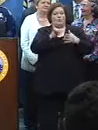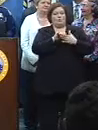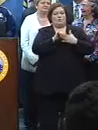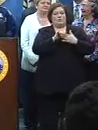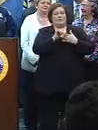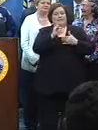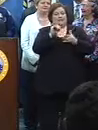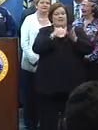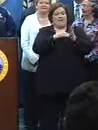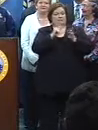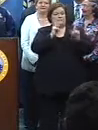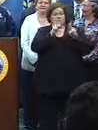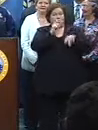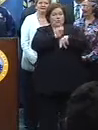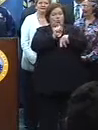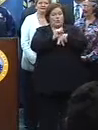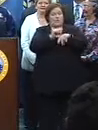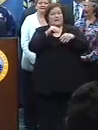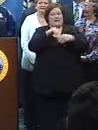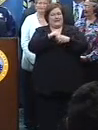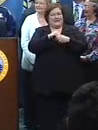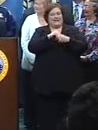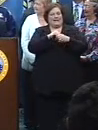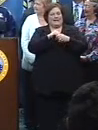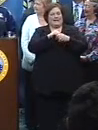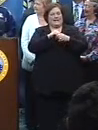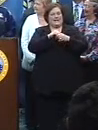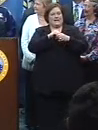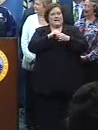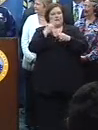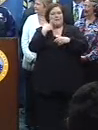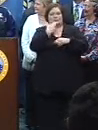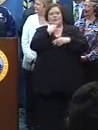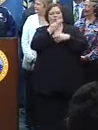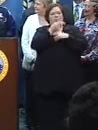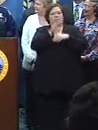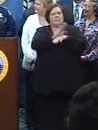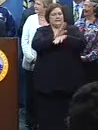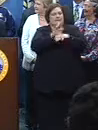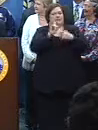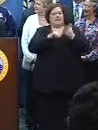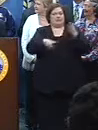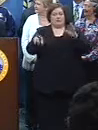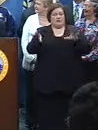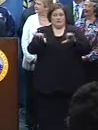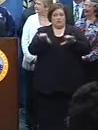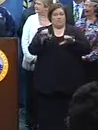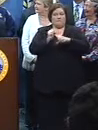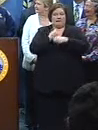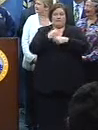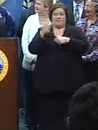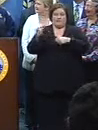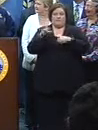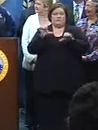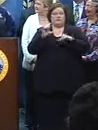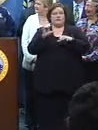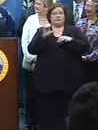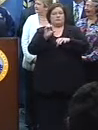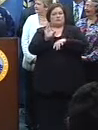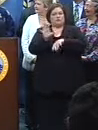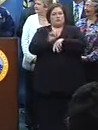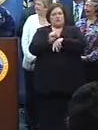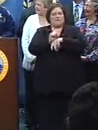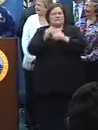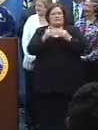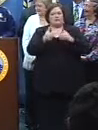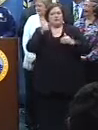workers who work in the hospitality industry. I want to thank the city for supporting what they do and for making their jobs a little bit easier. Thank